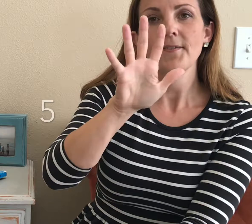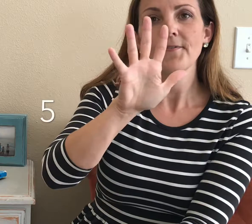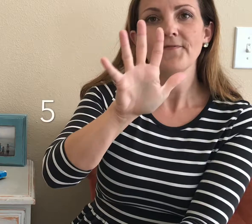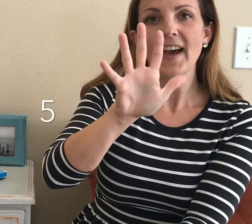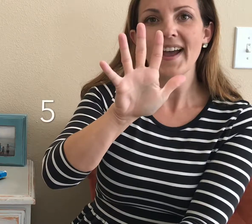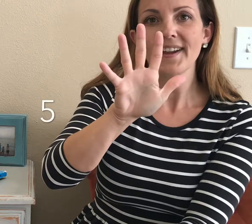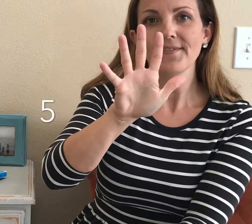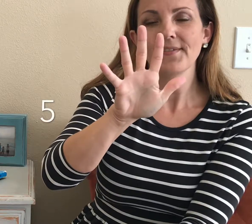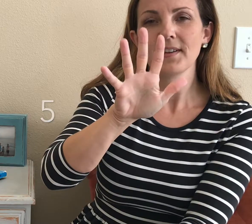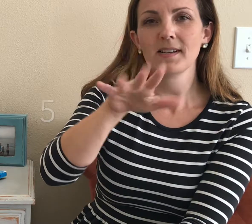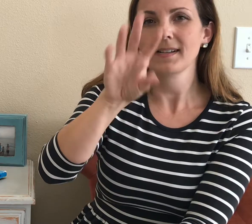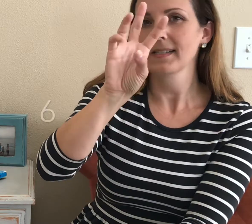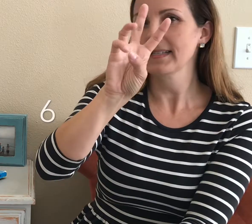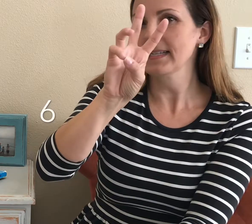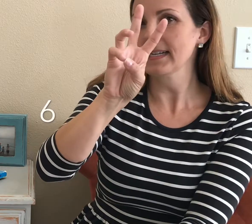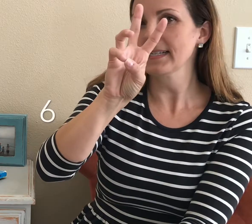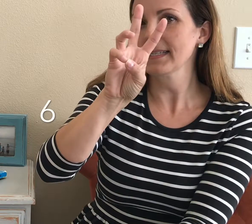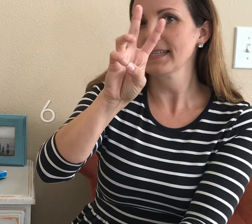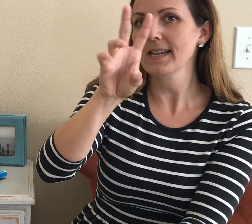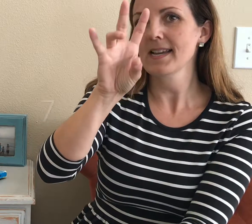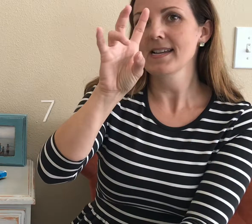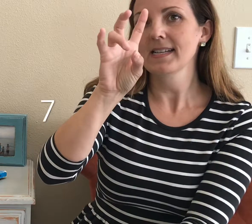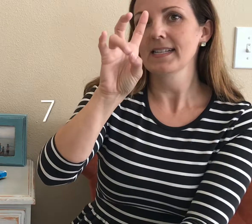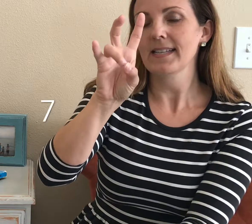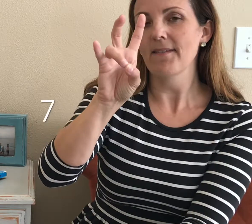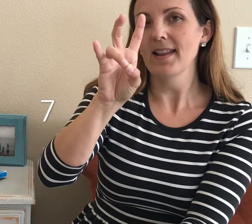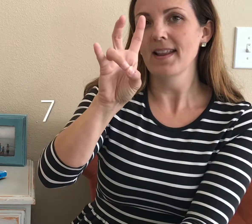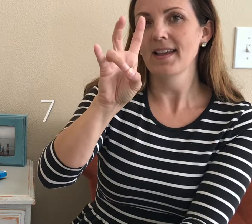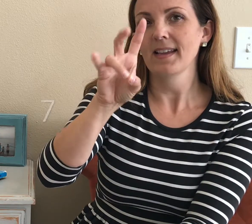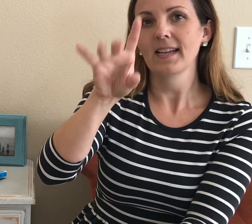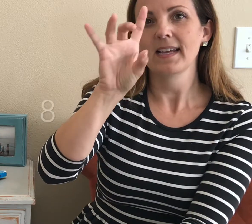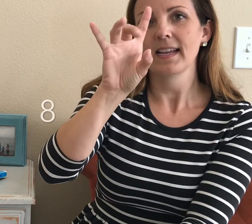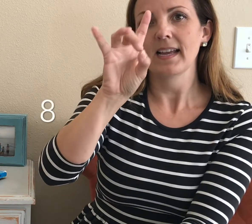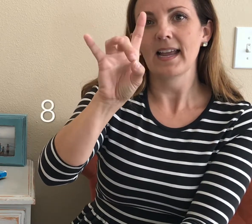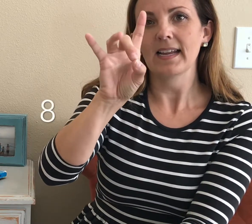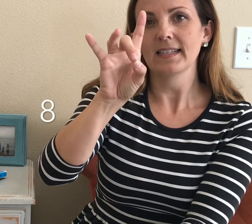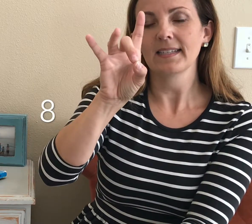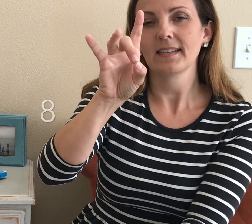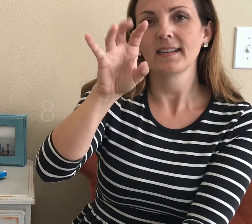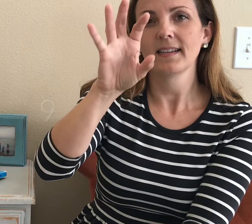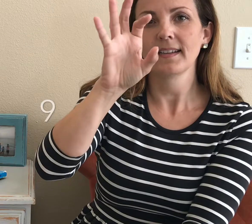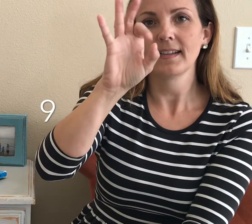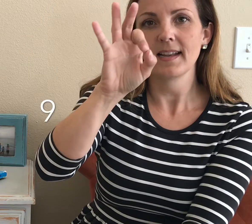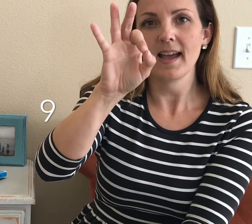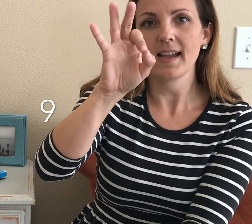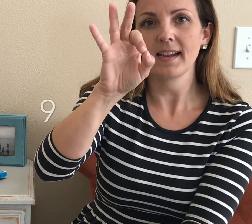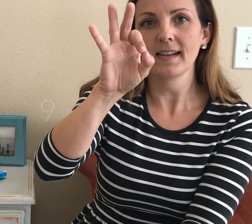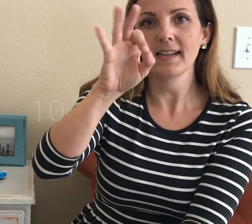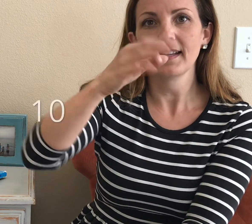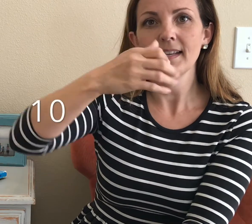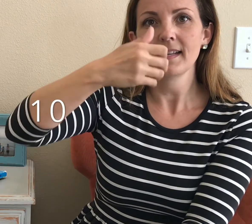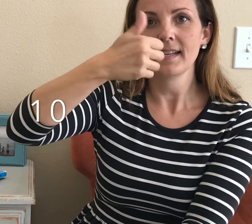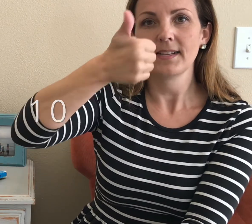five, six, seven, eight, nine, ten.